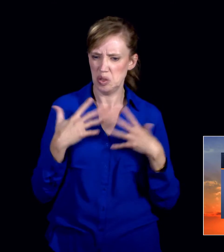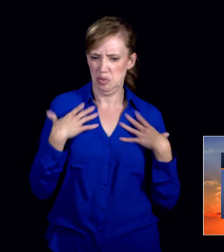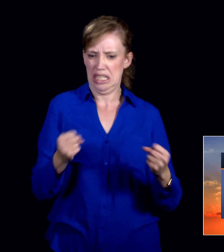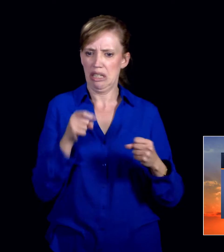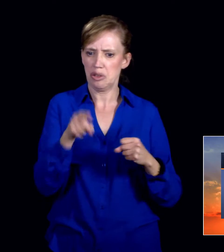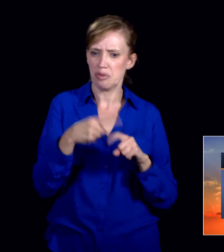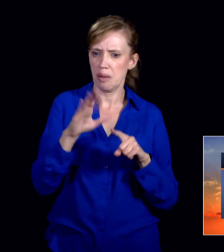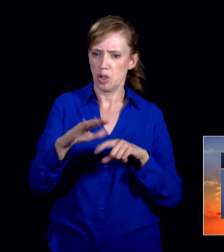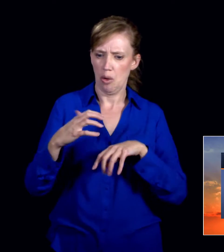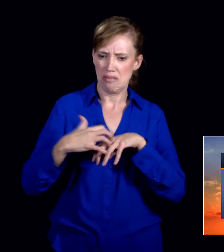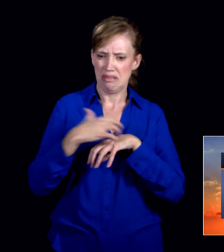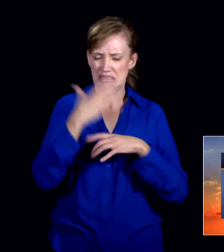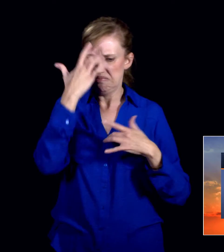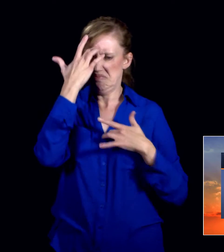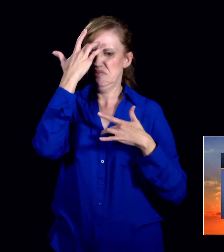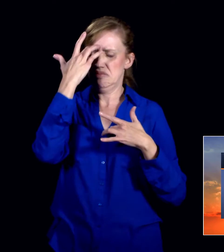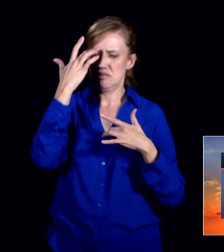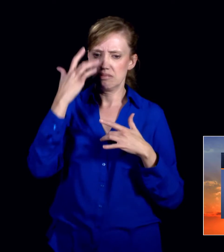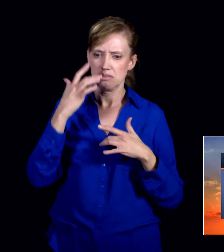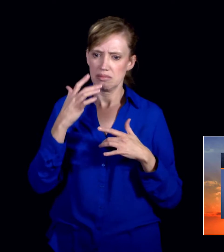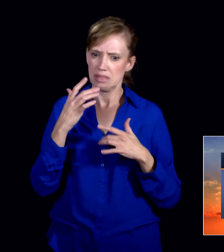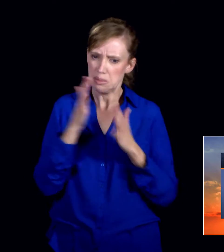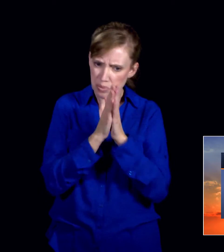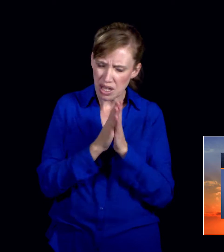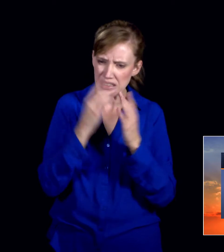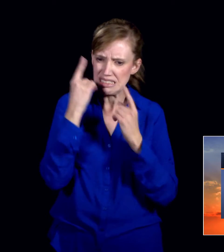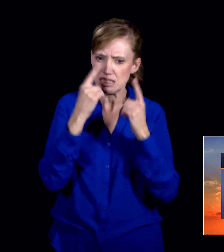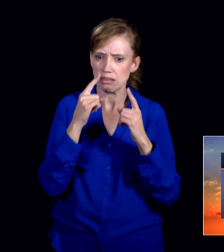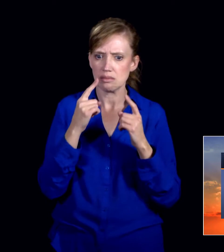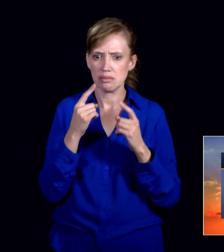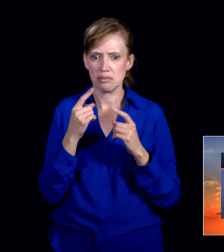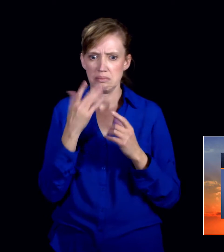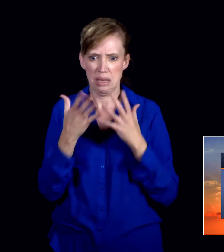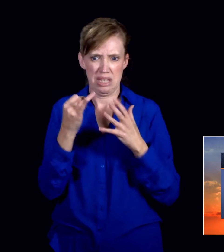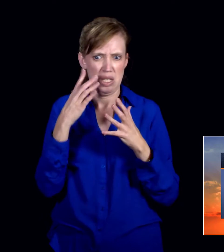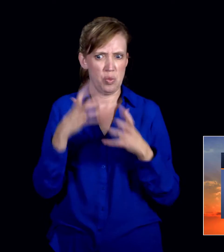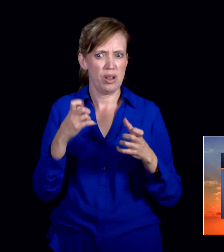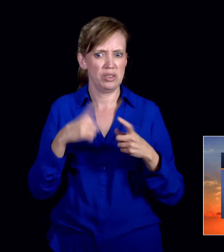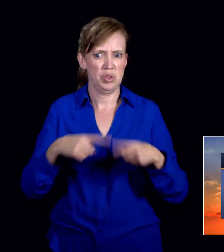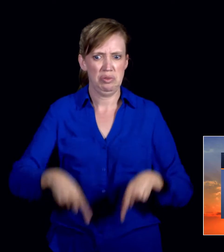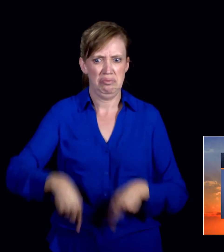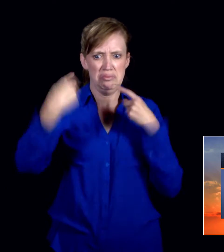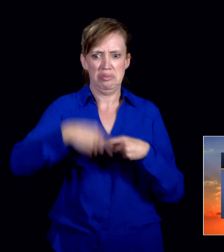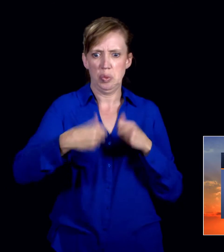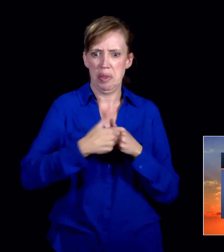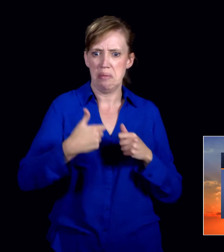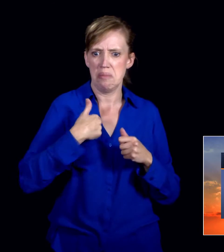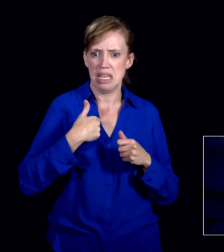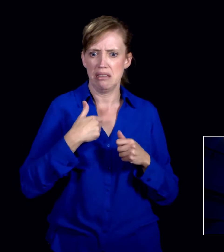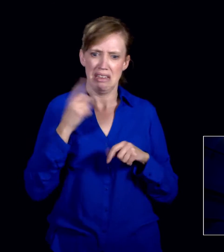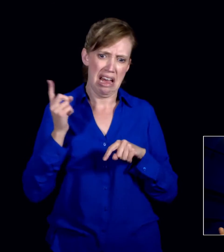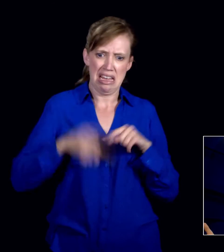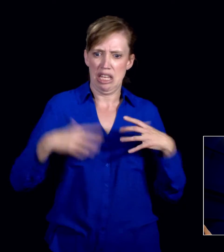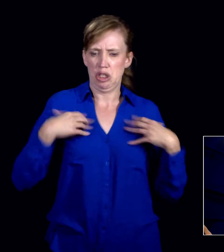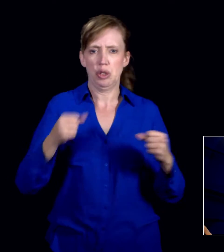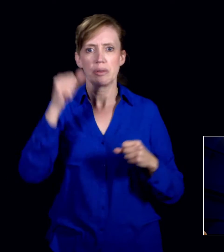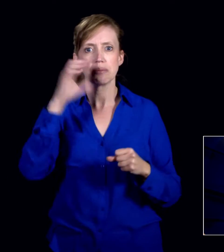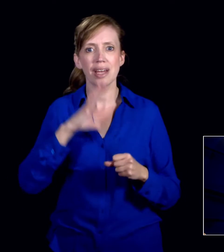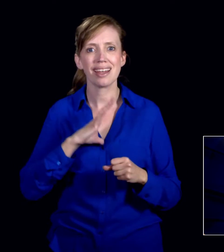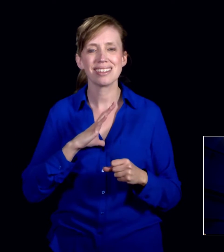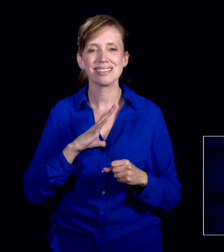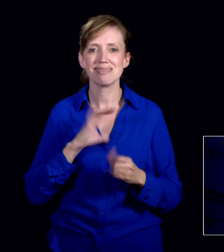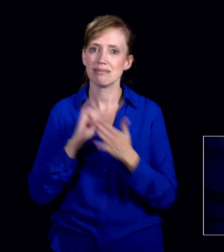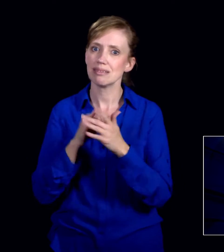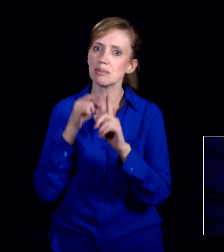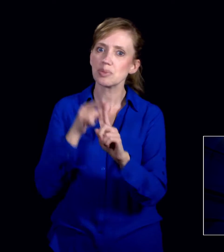a man of his leprosy? Wherefore consider, I pray you, and see how he seeketh a quarrel against me. I can't cure the